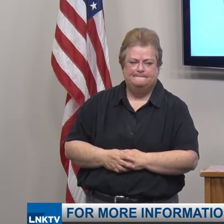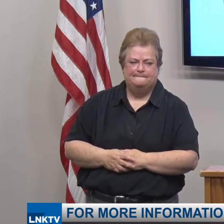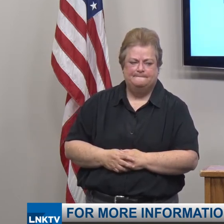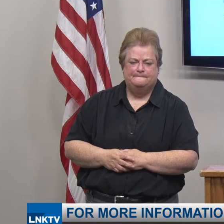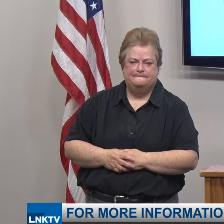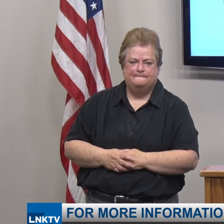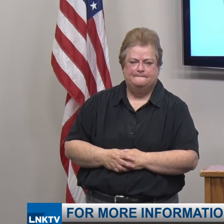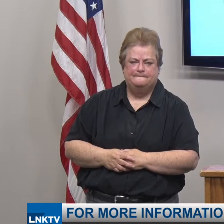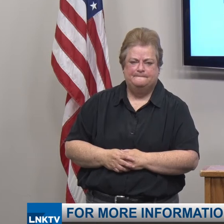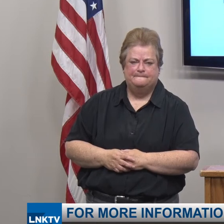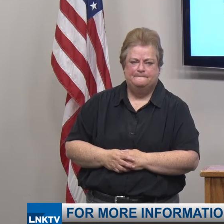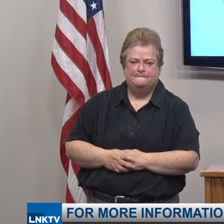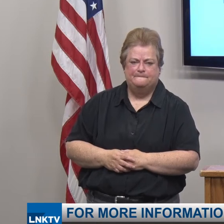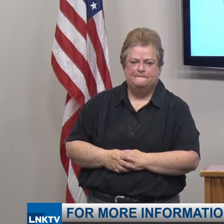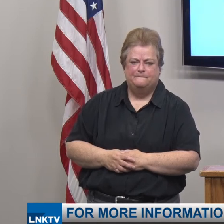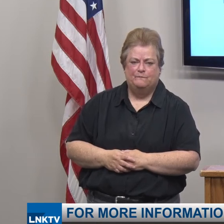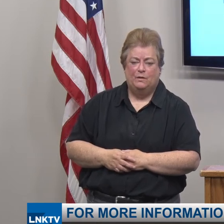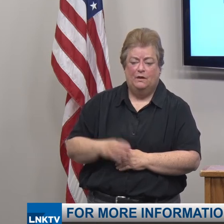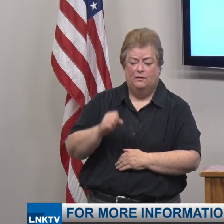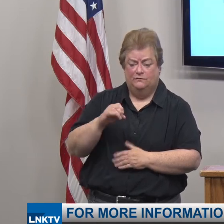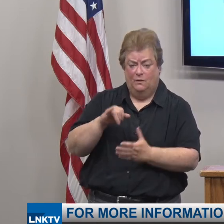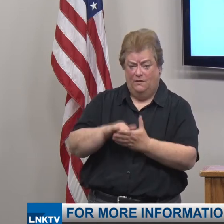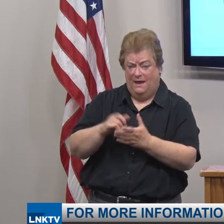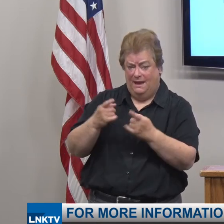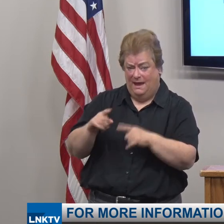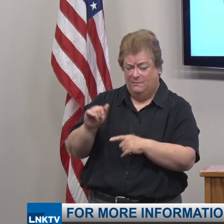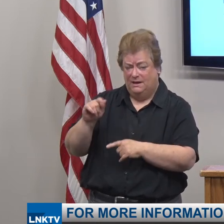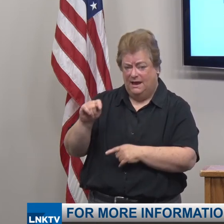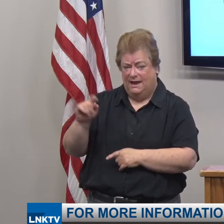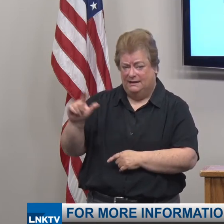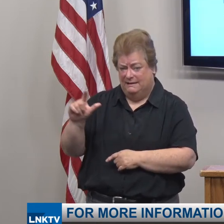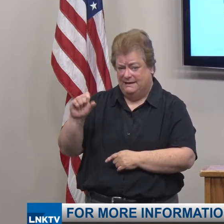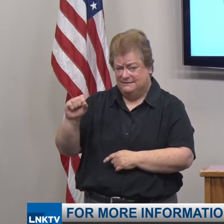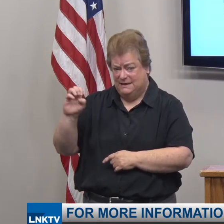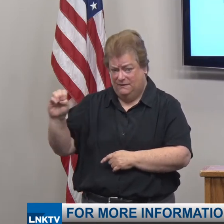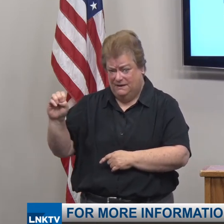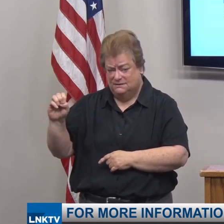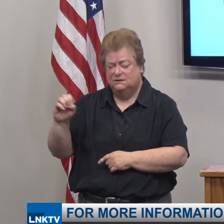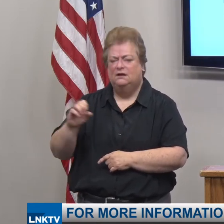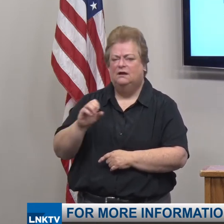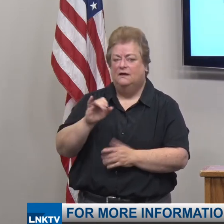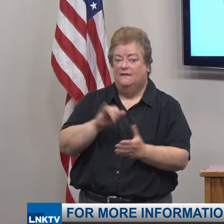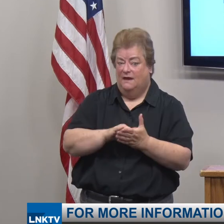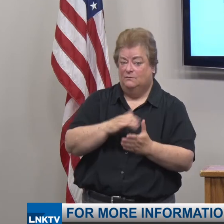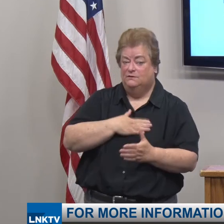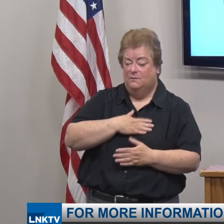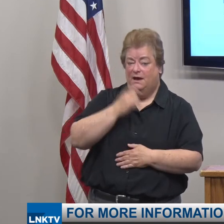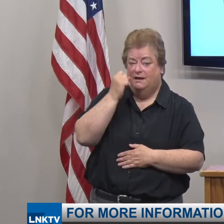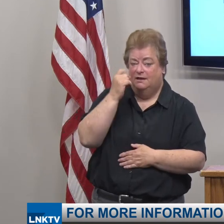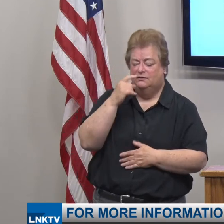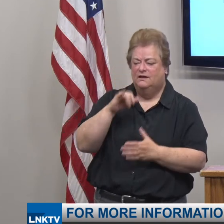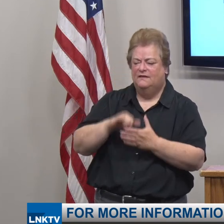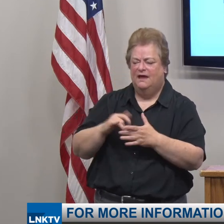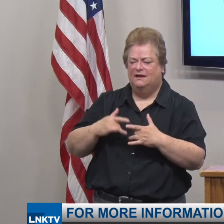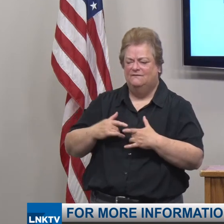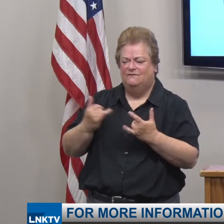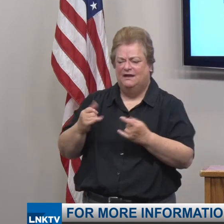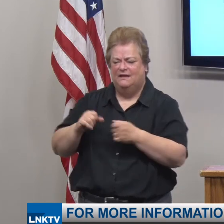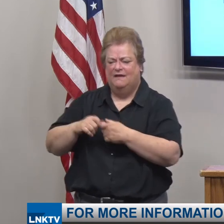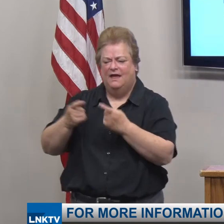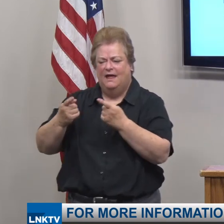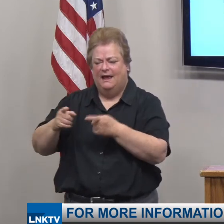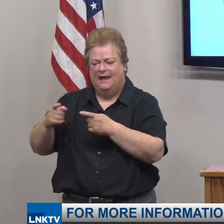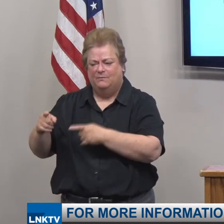So it took place at Lincoln Southeast? That's understanding. There was an event that was arranged there that